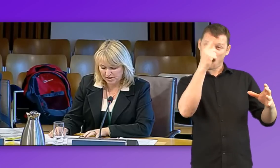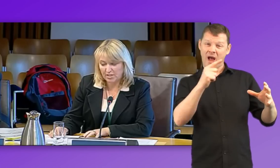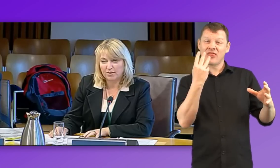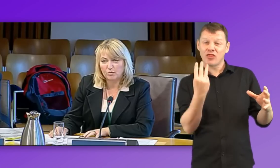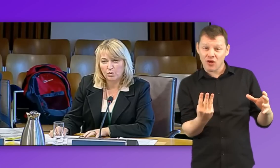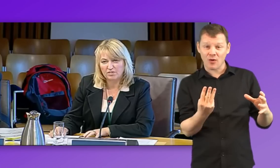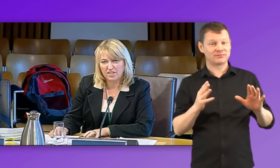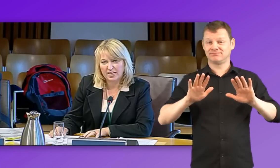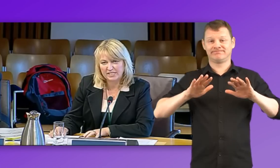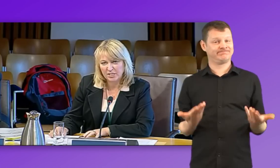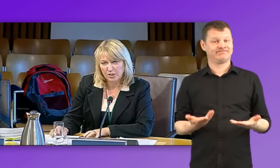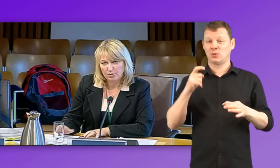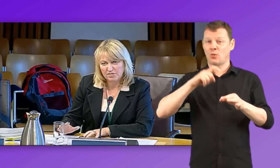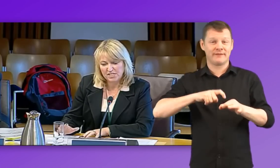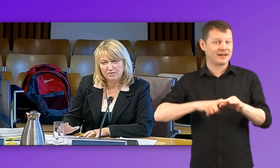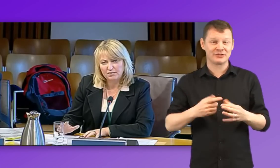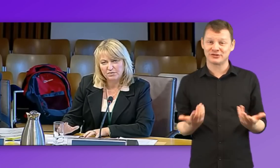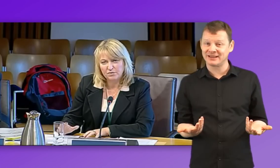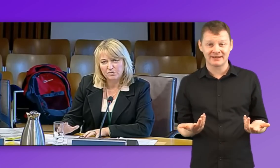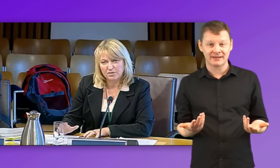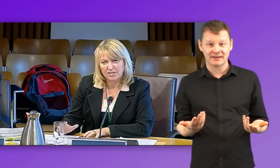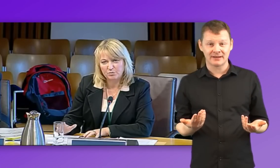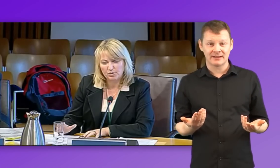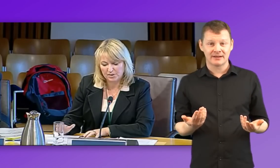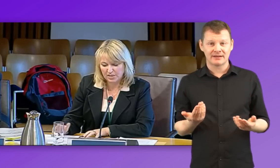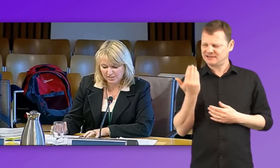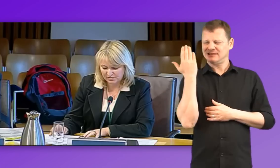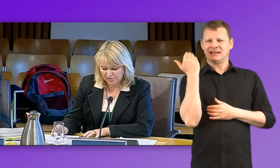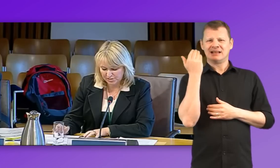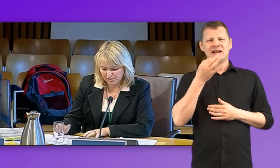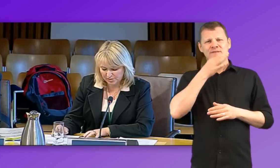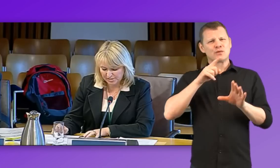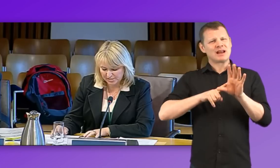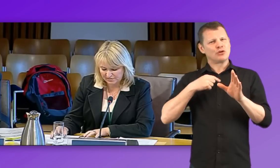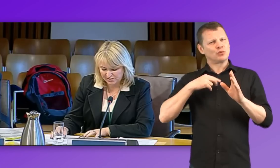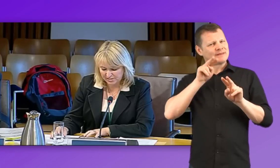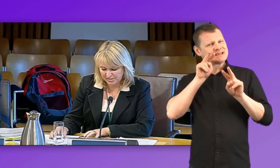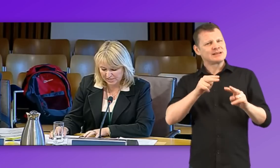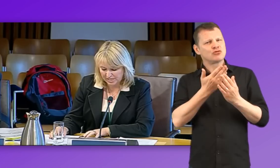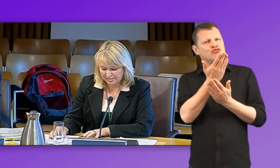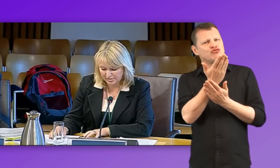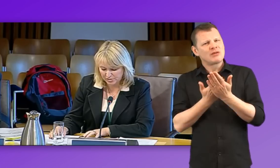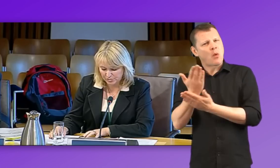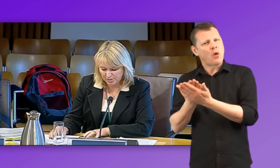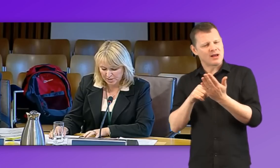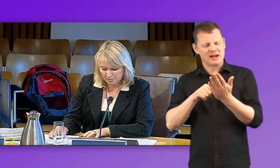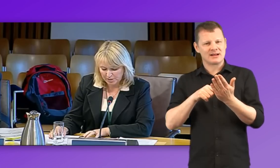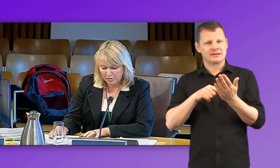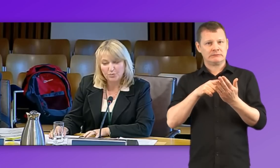are unqualified. We've seen through the CRIDE report in the last few years quite a significant decline. So we know